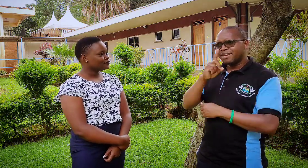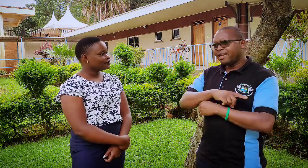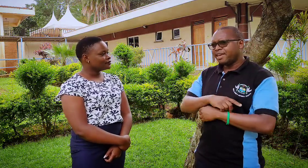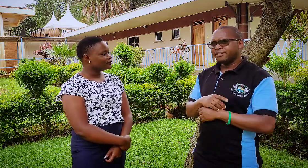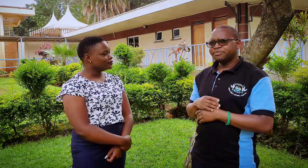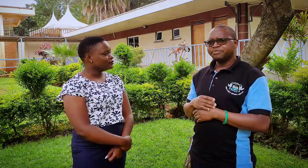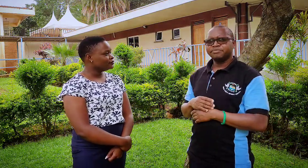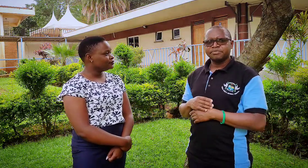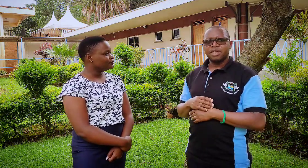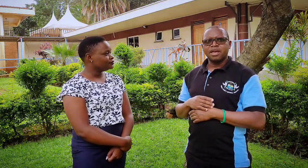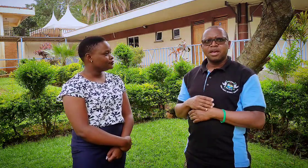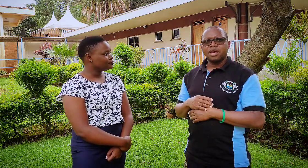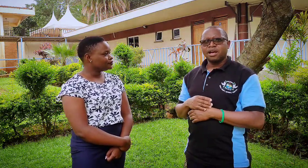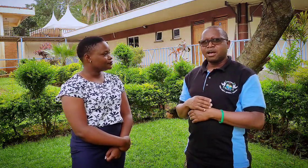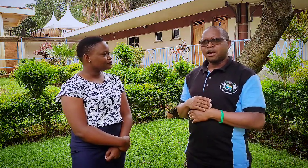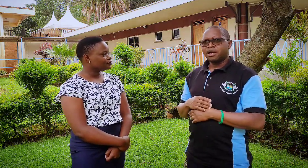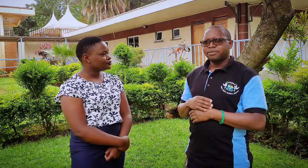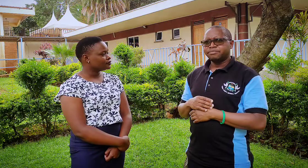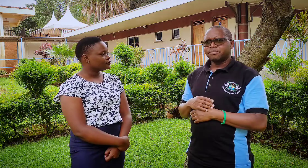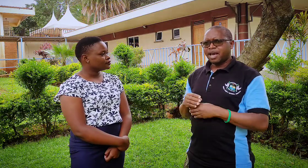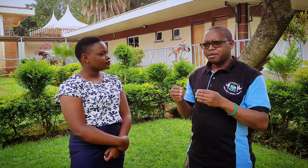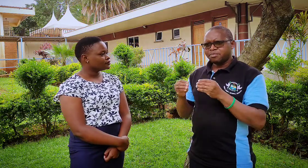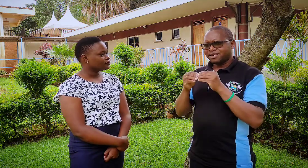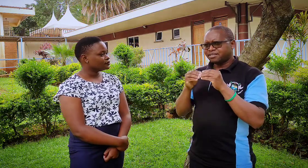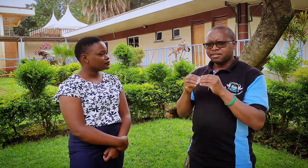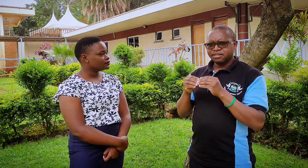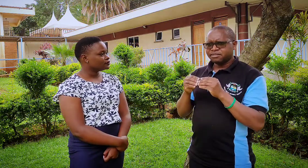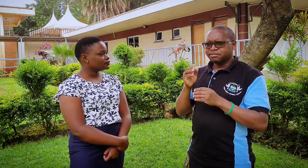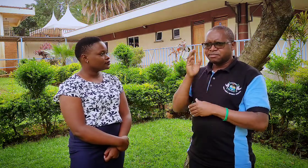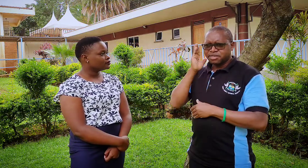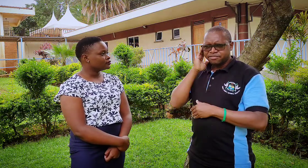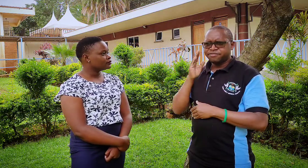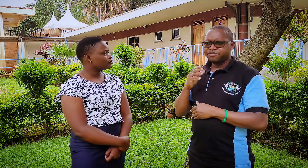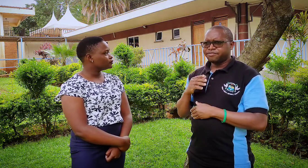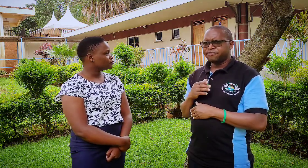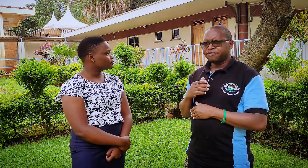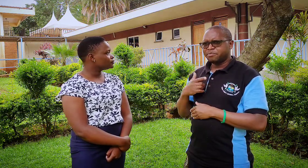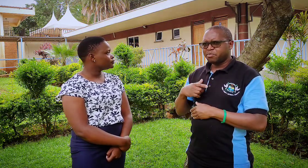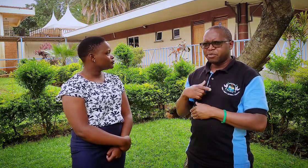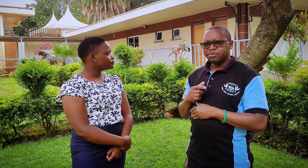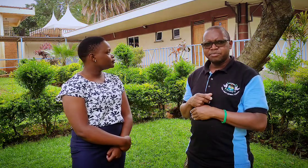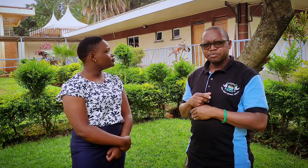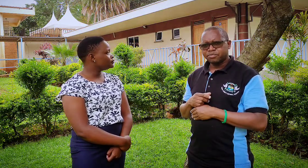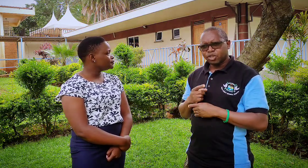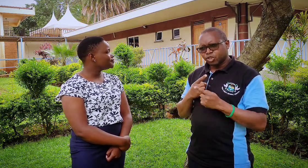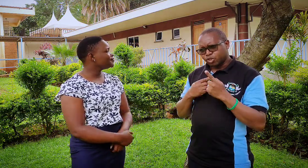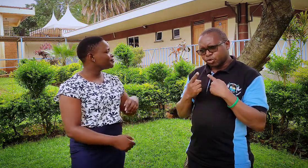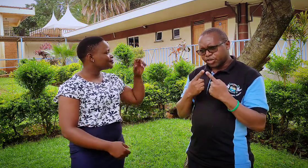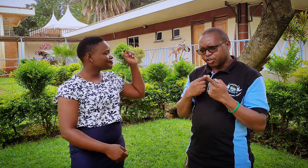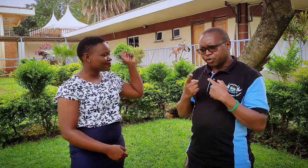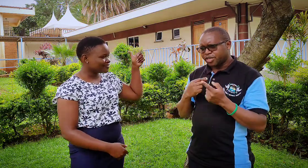day i met deaf people talking talking